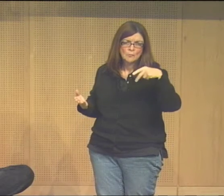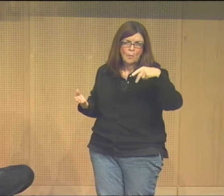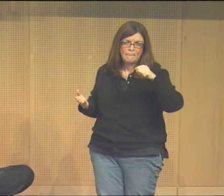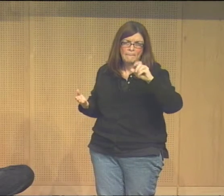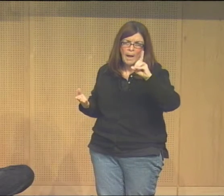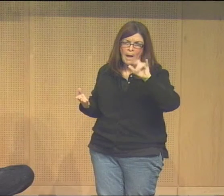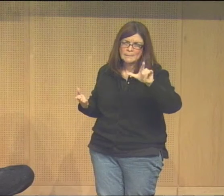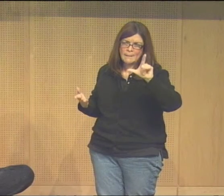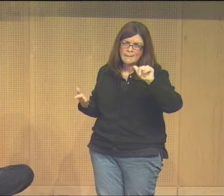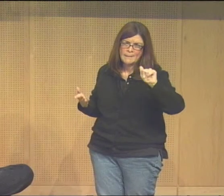taken